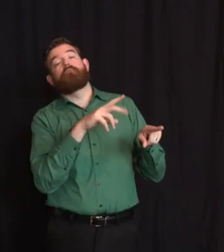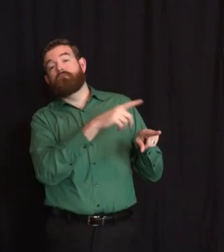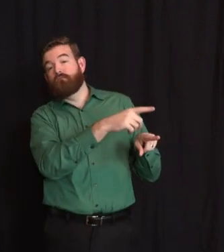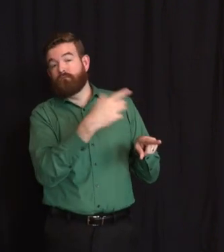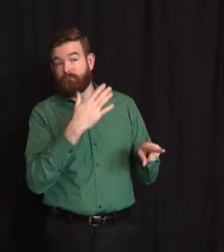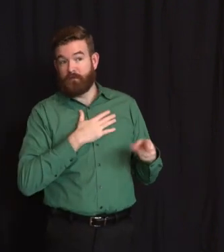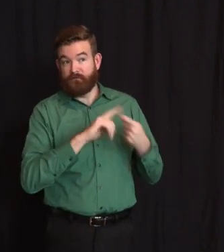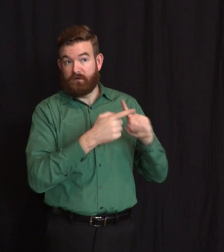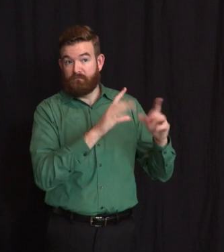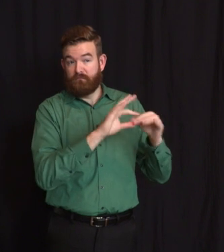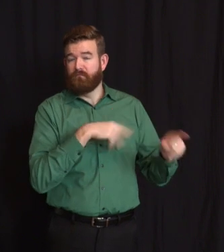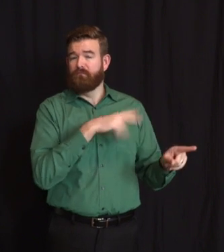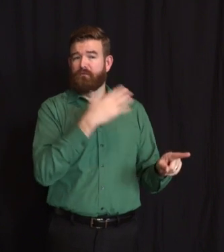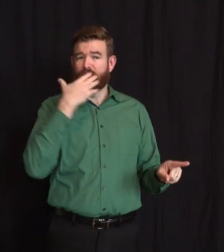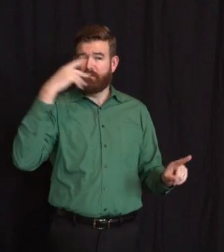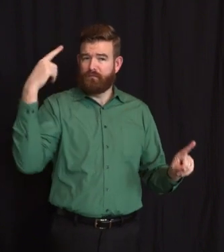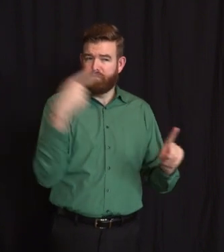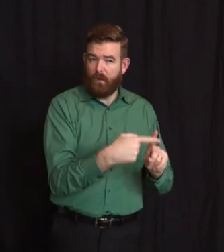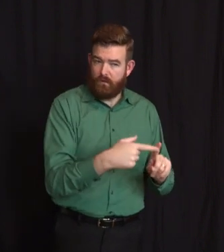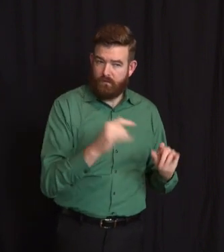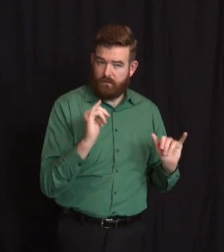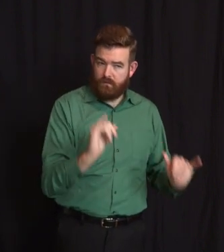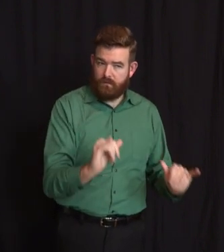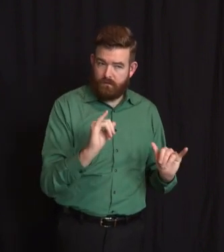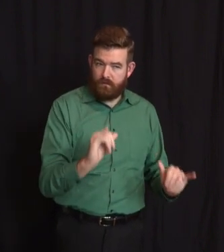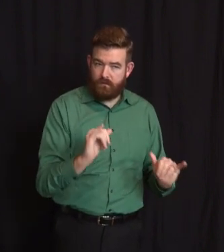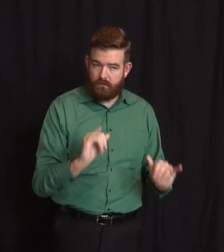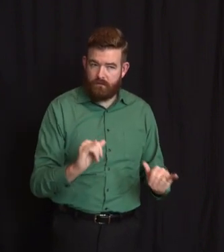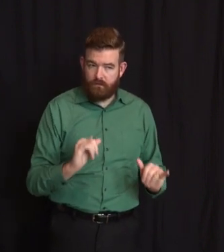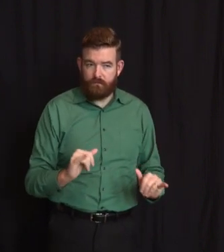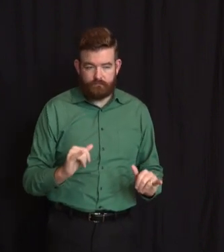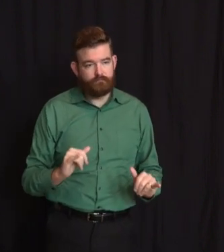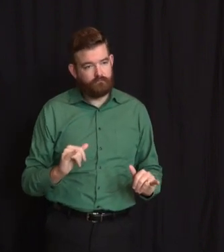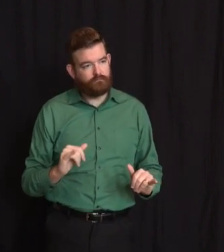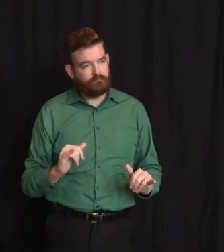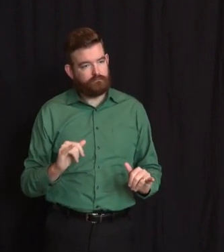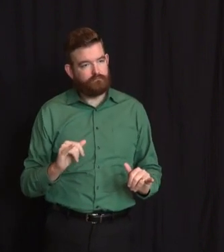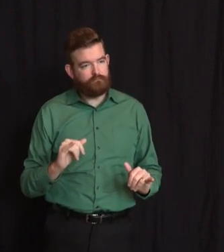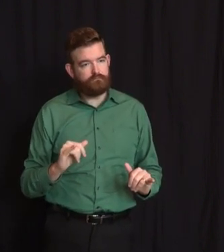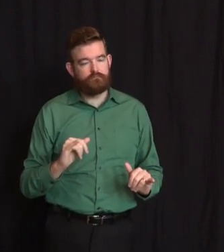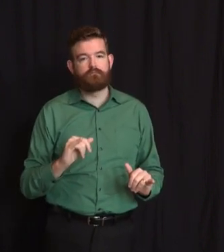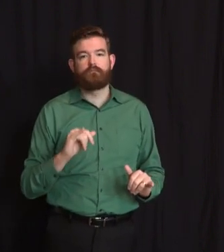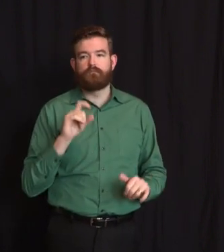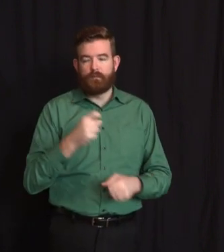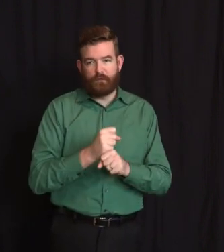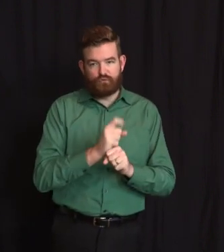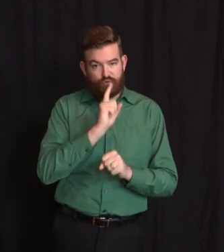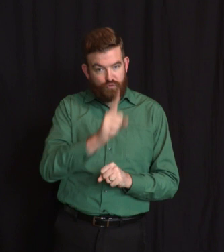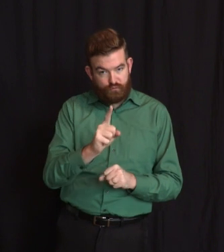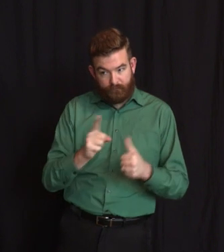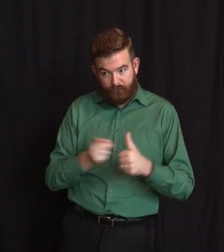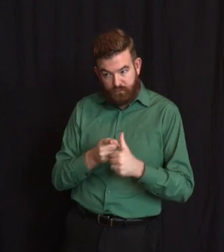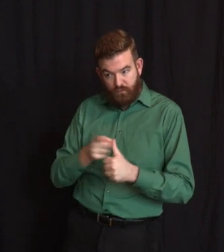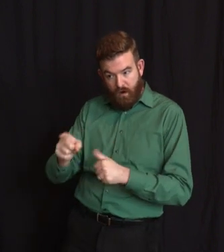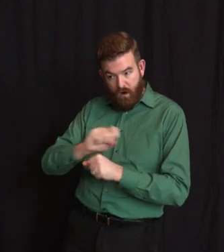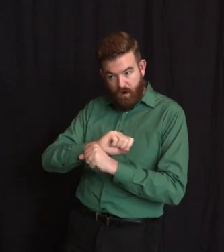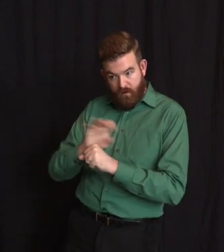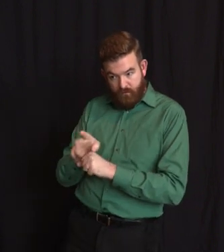place as we begin to open our state back up. That will give people the confidence to say, you know what, it's okay to get back